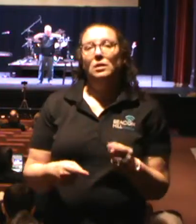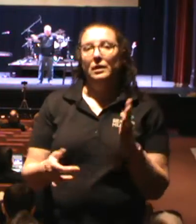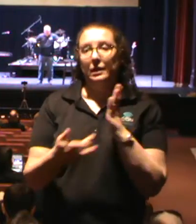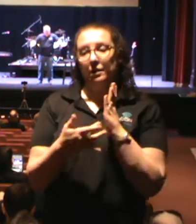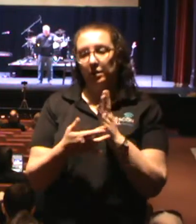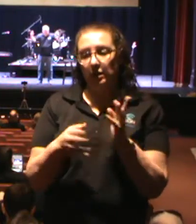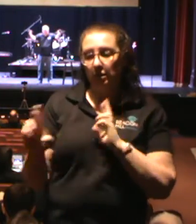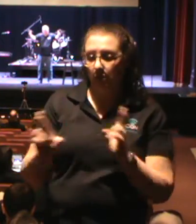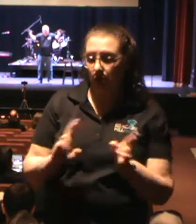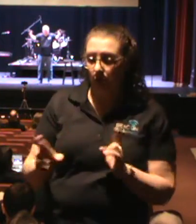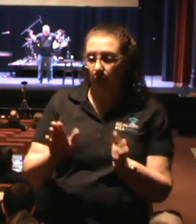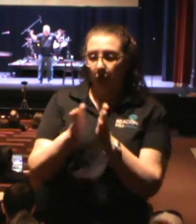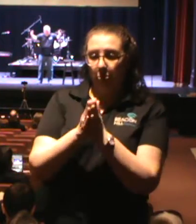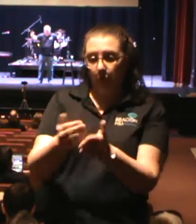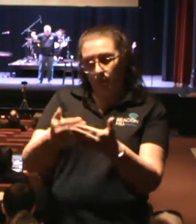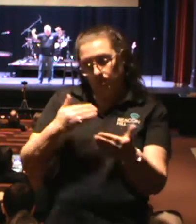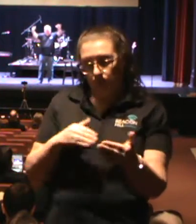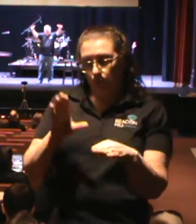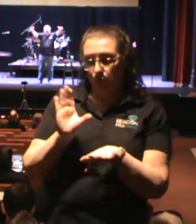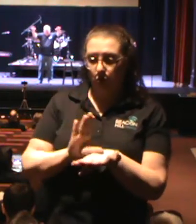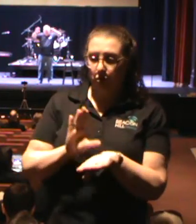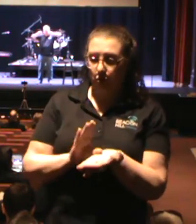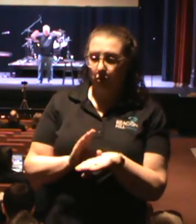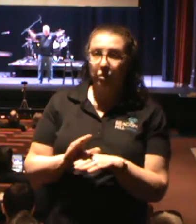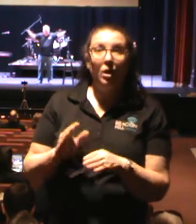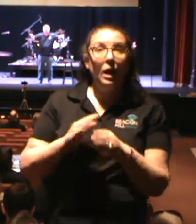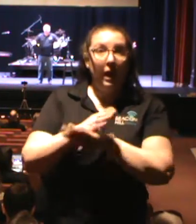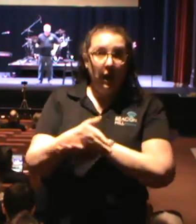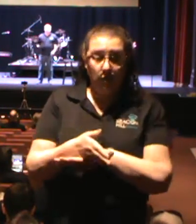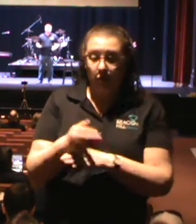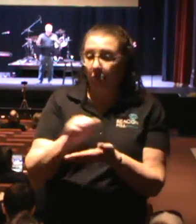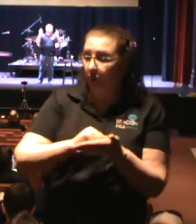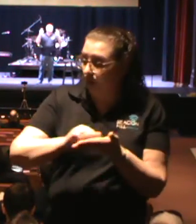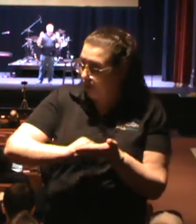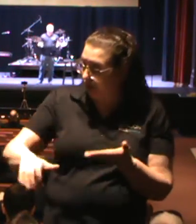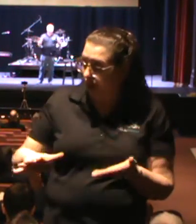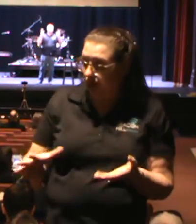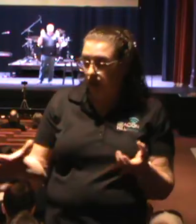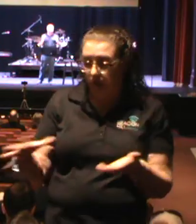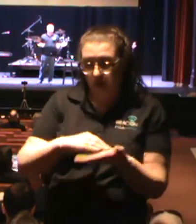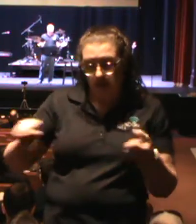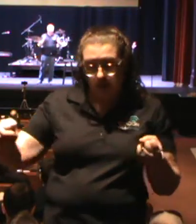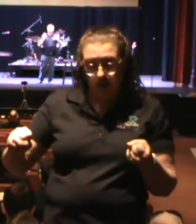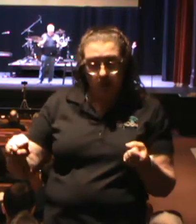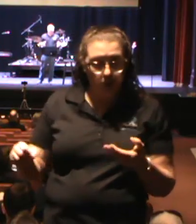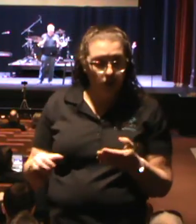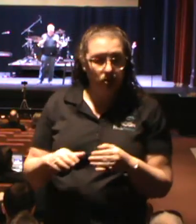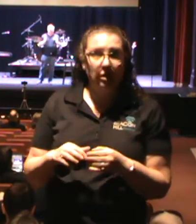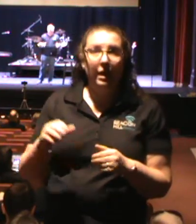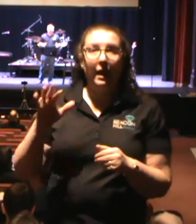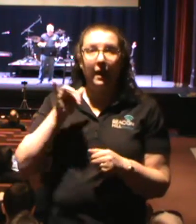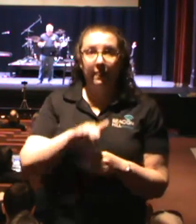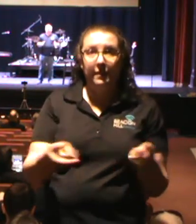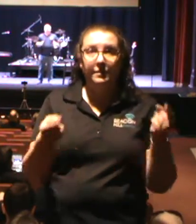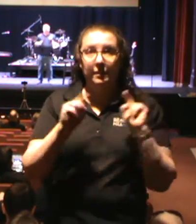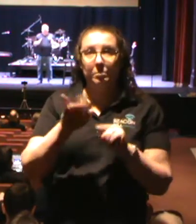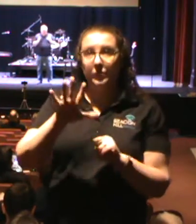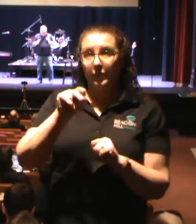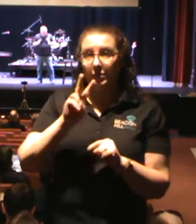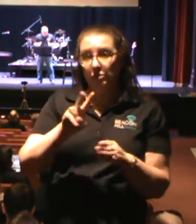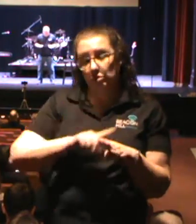church. We have to service. You know what happens after church? We have to clean up. We've got to take the trash out. And you know what? This happens 52 weeks a year.